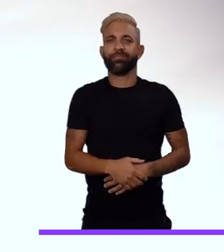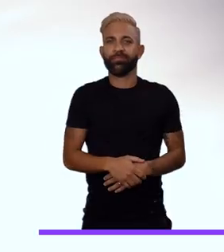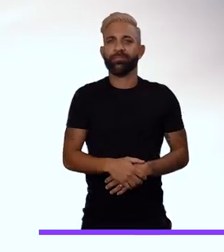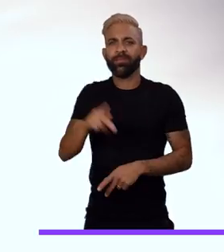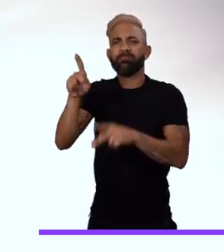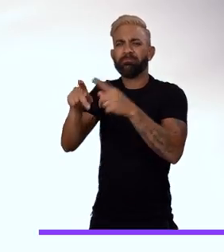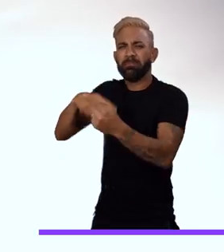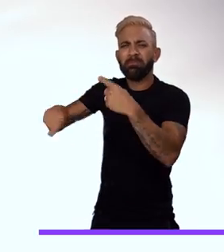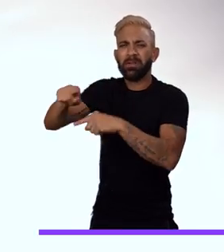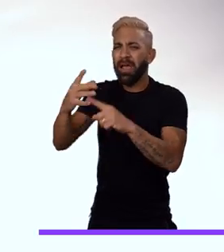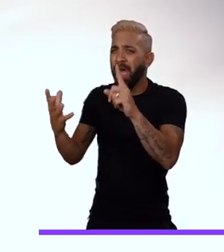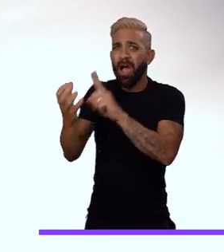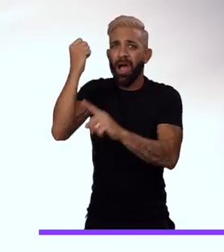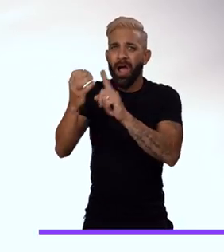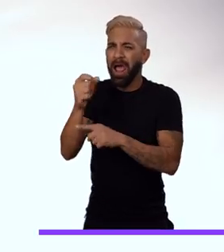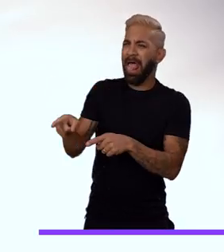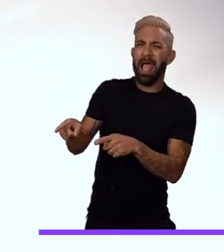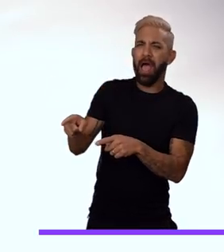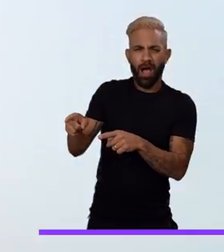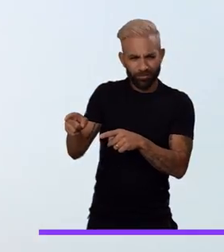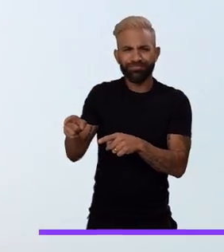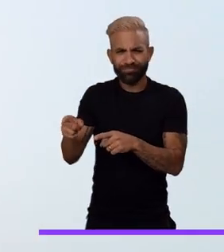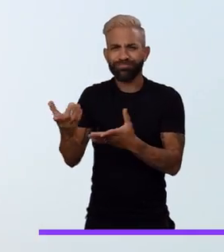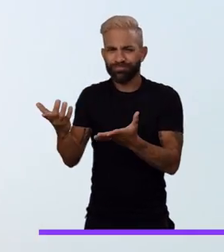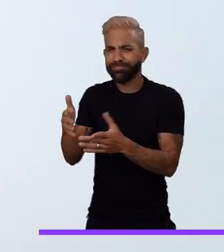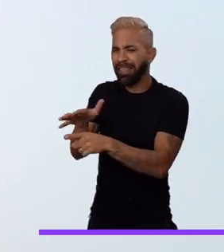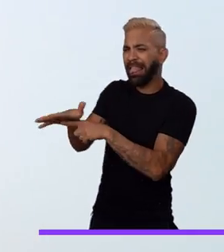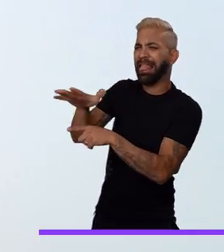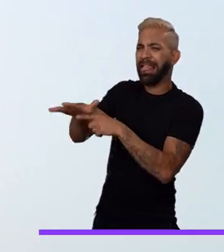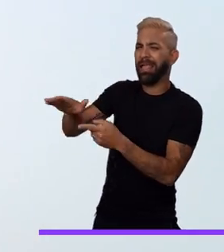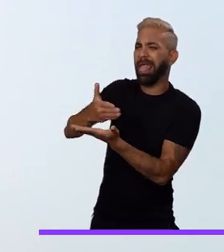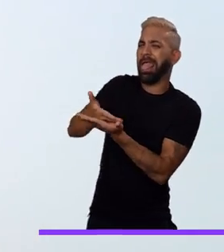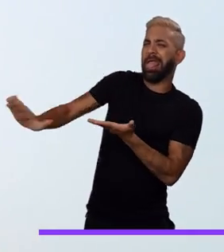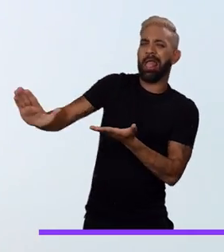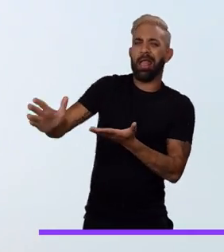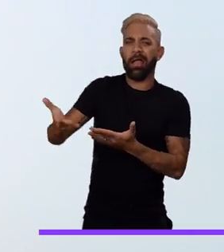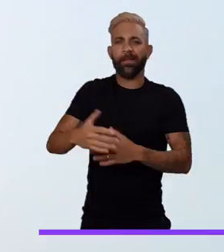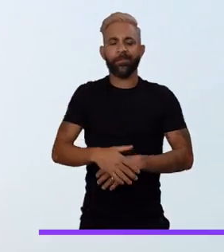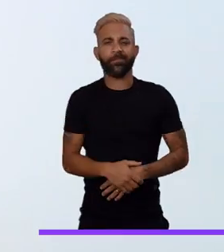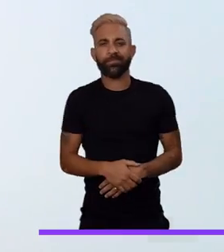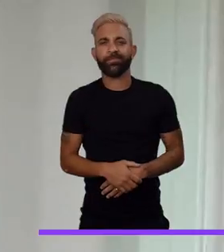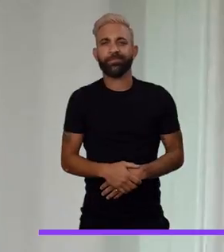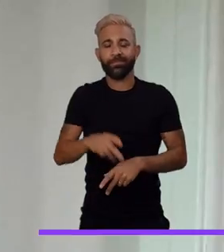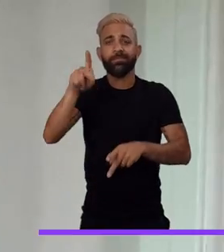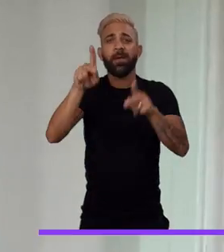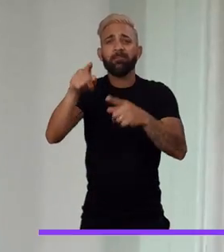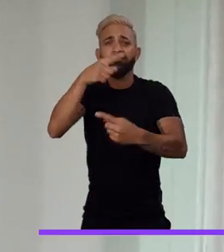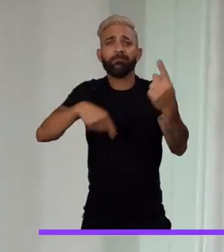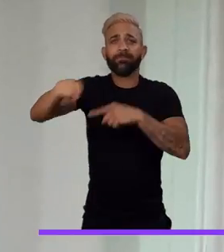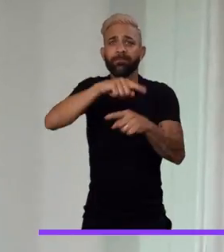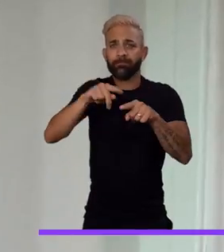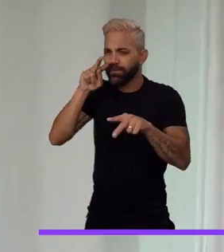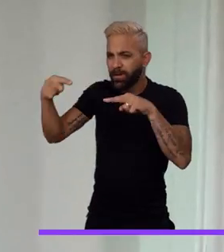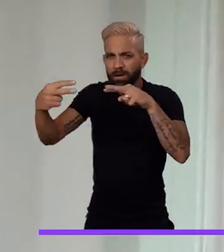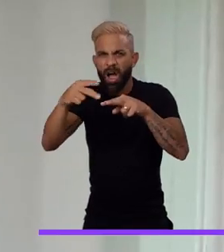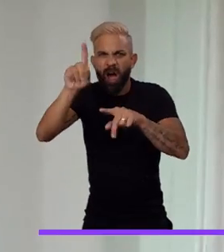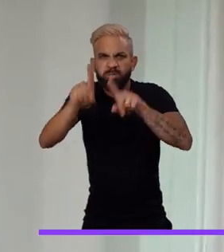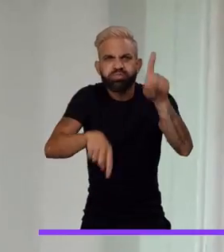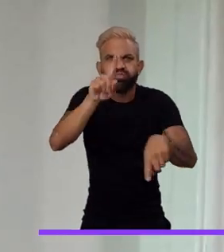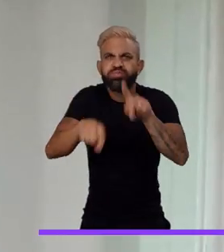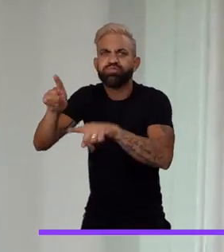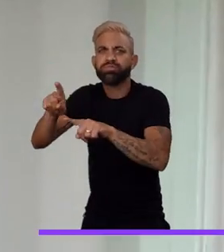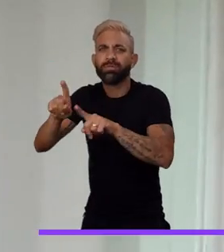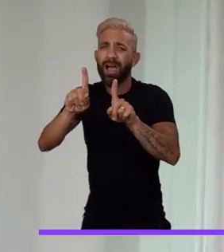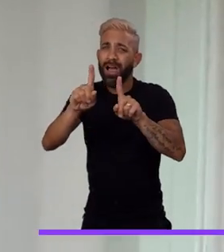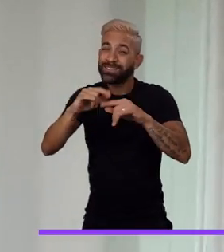bring about a day when no one is held back from achievement. Derided or excluded. A day when we will look at people